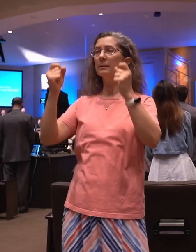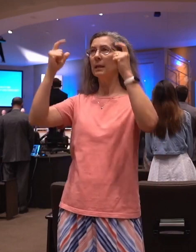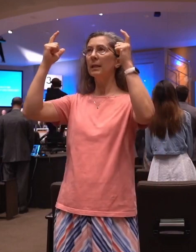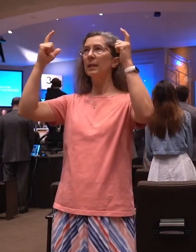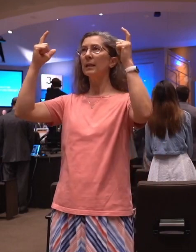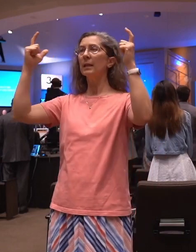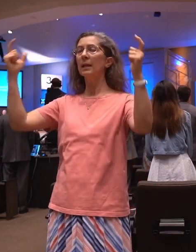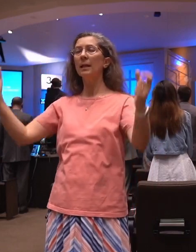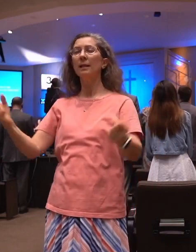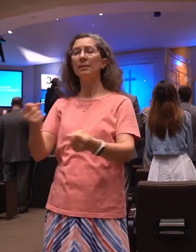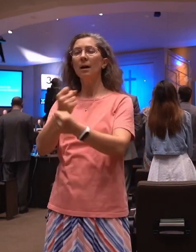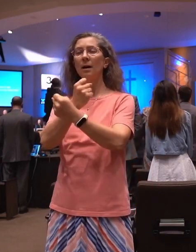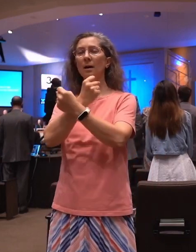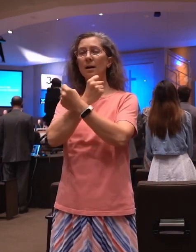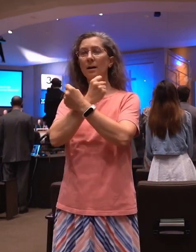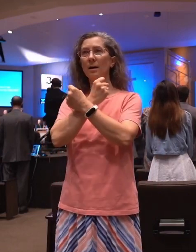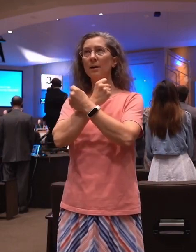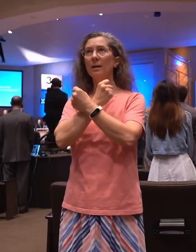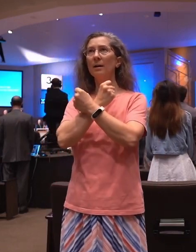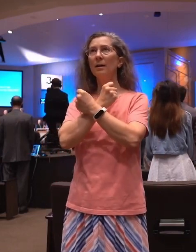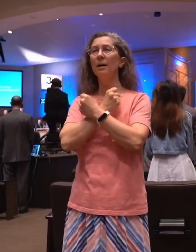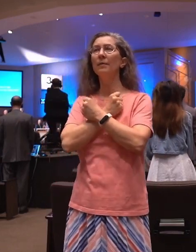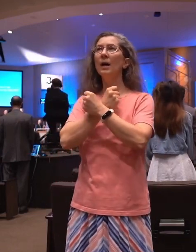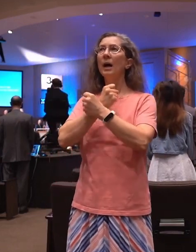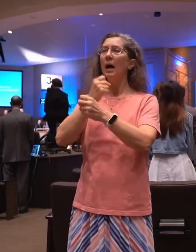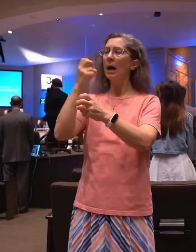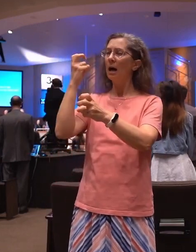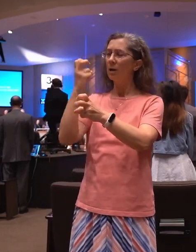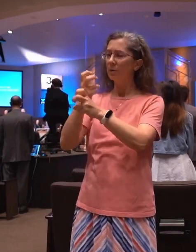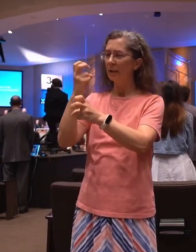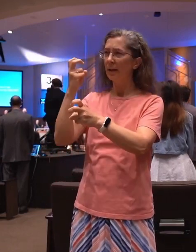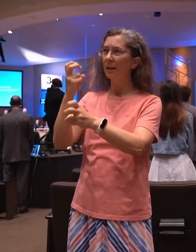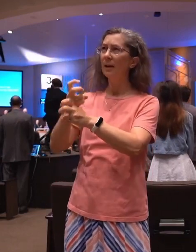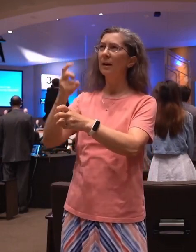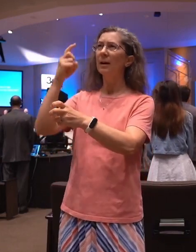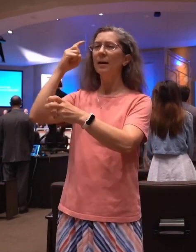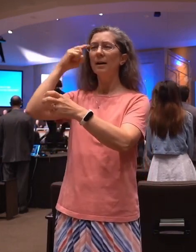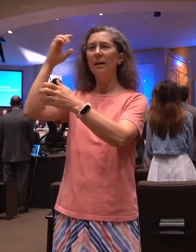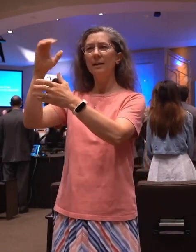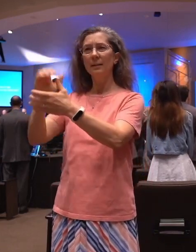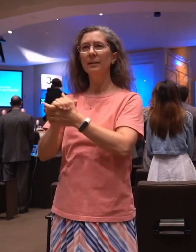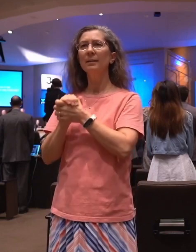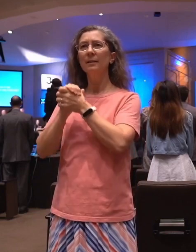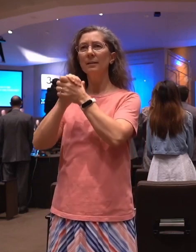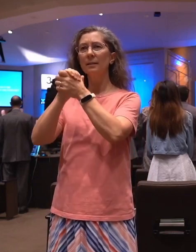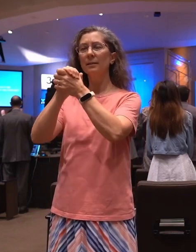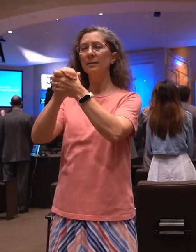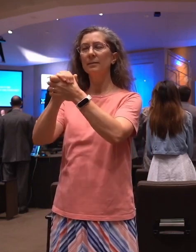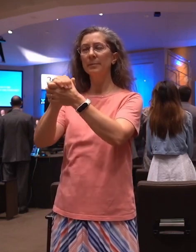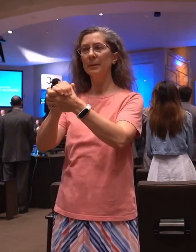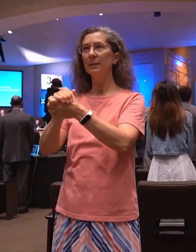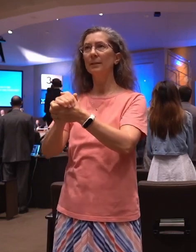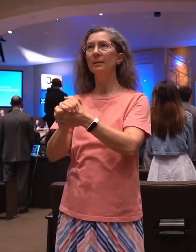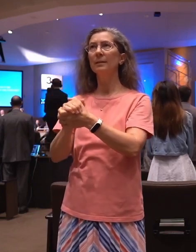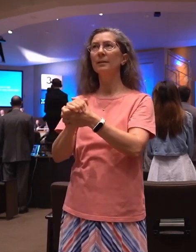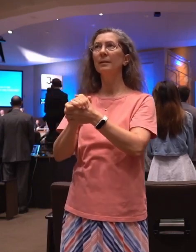love, how can it be